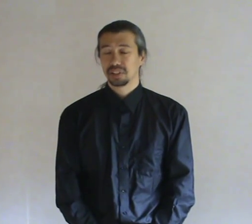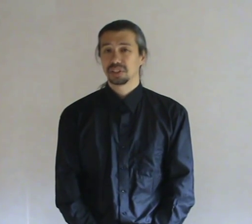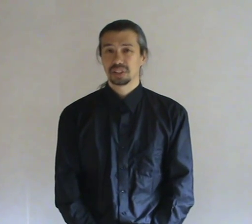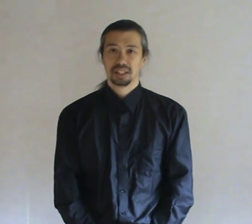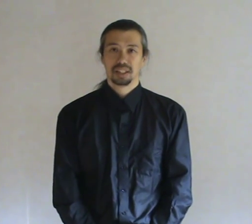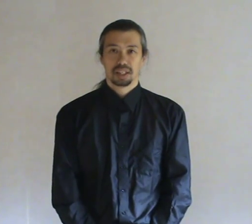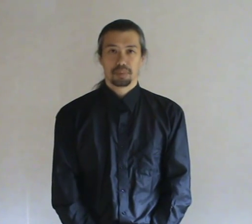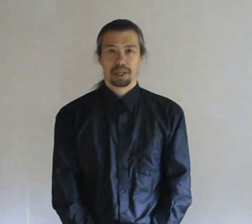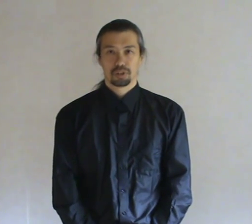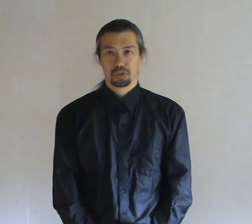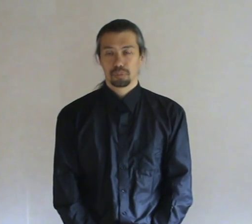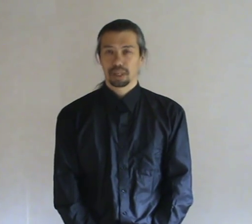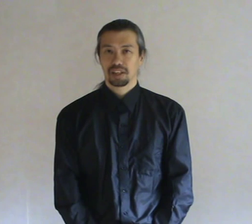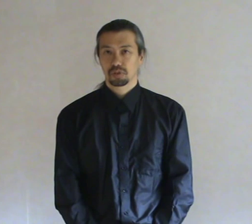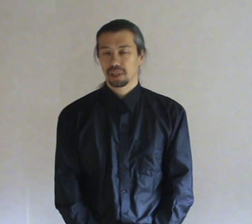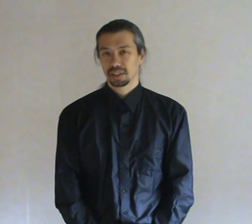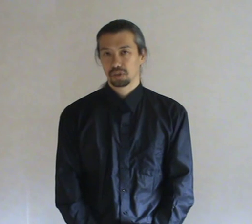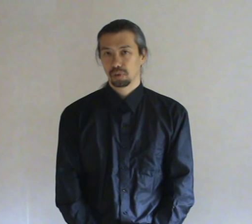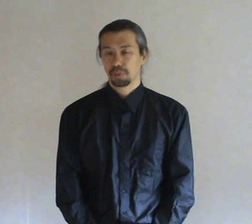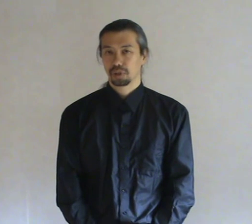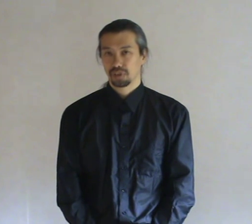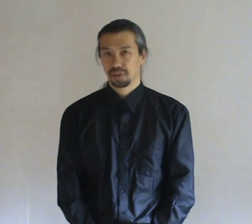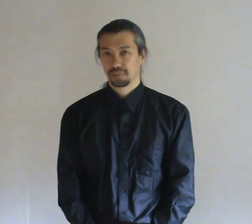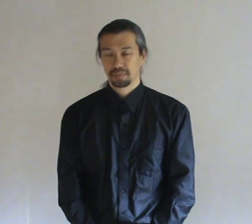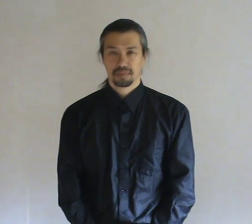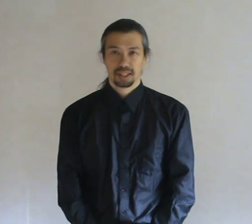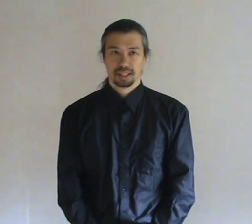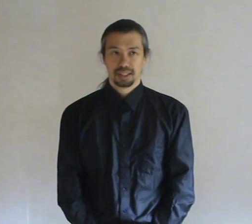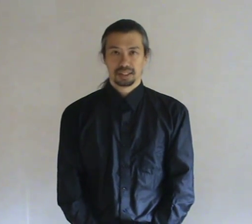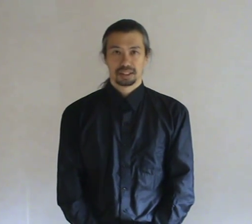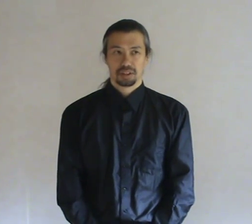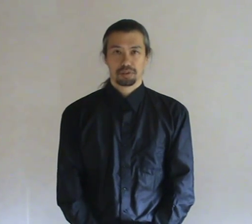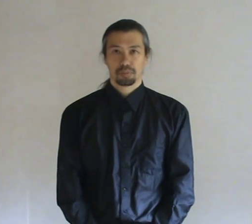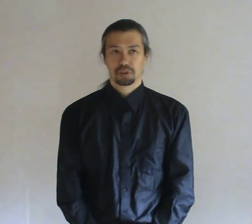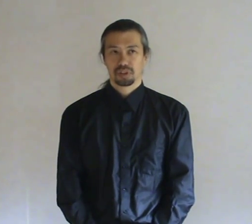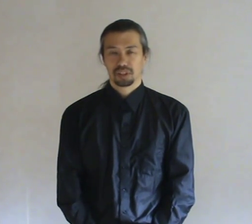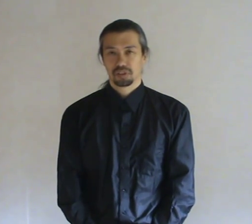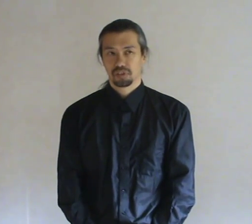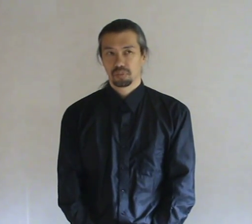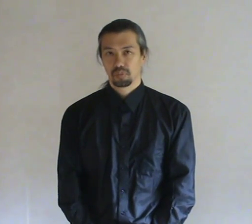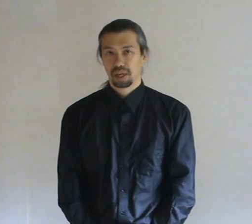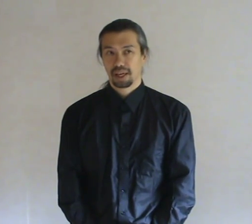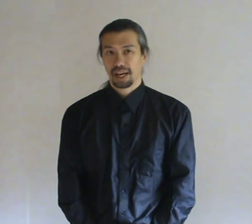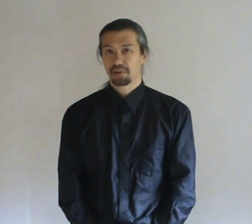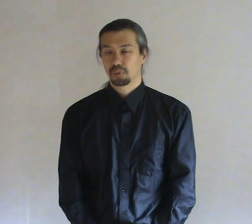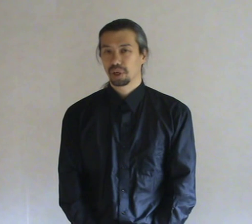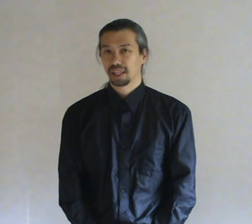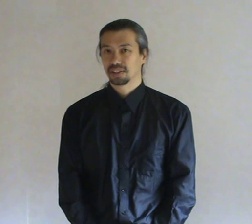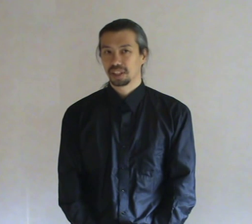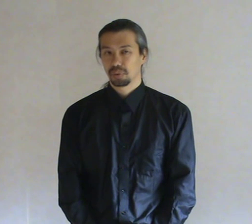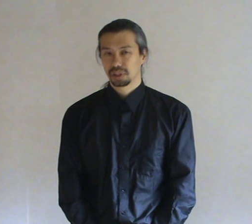are bound to a place rather than to a person. So if a person is having one entity which